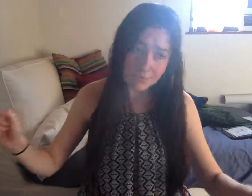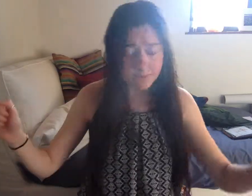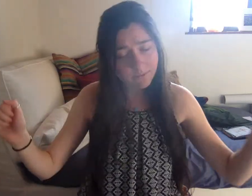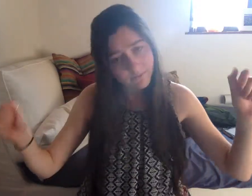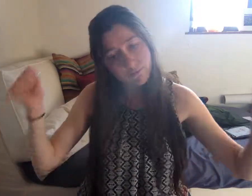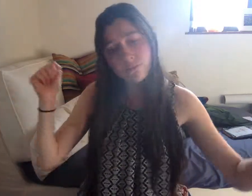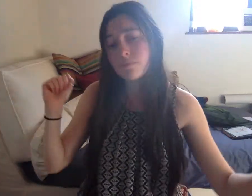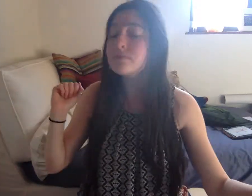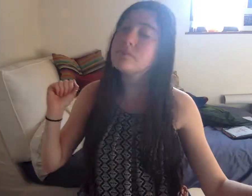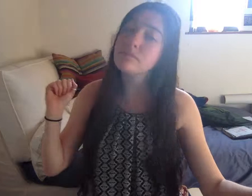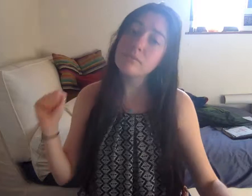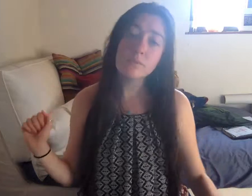Home